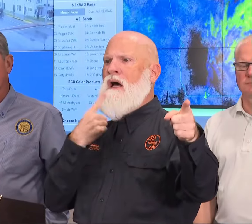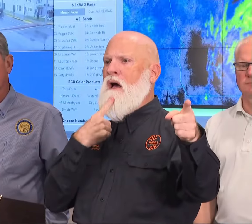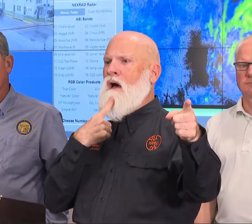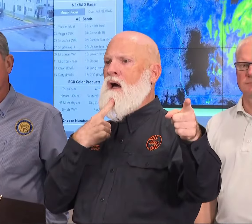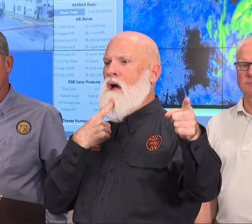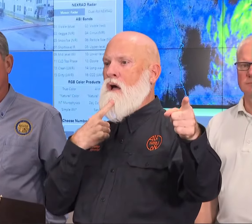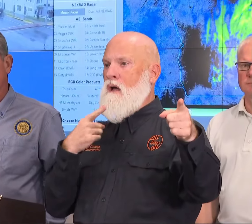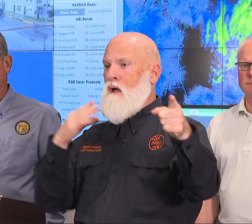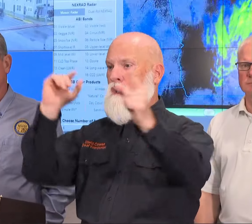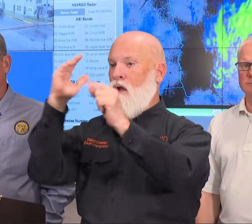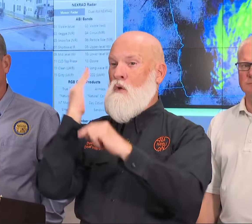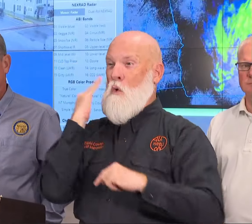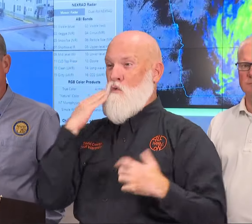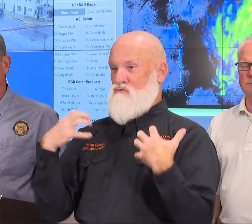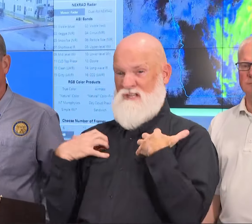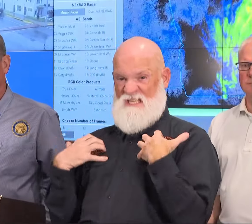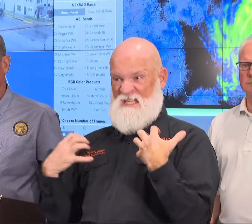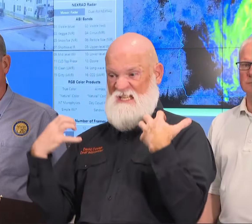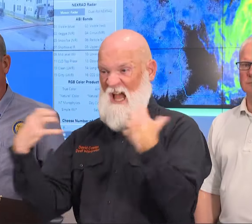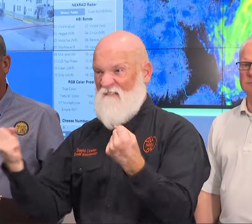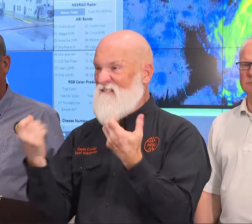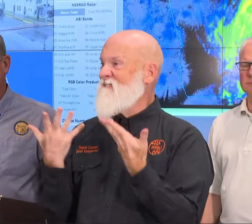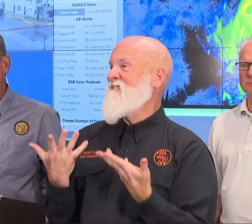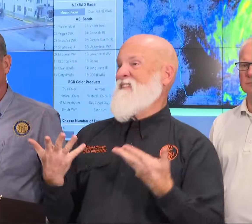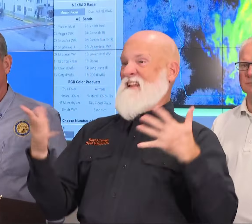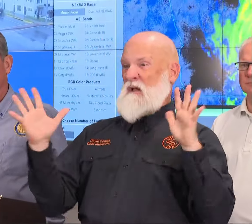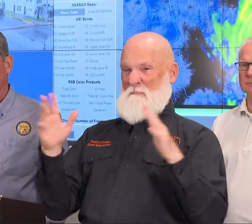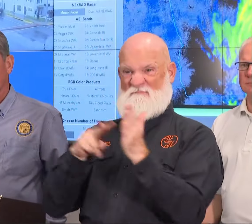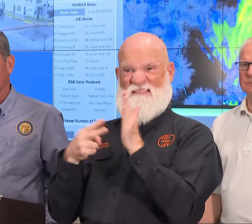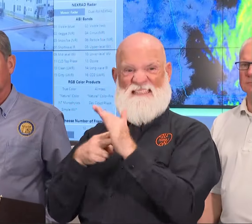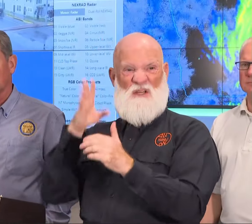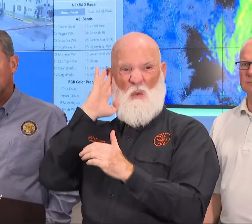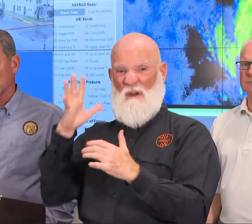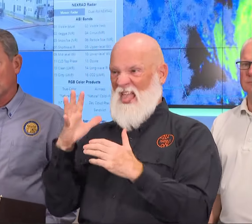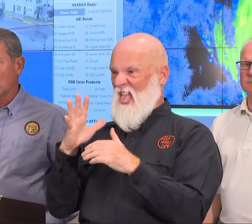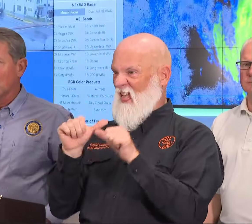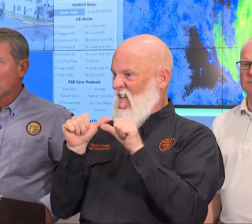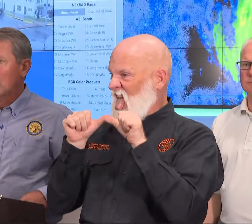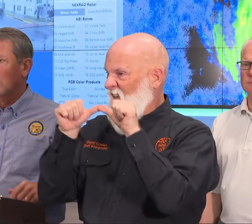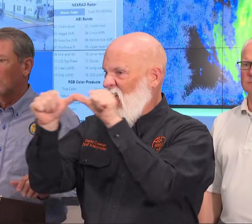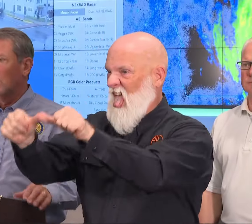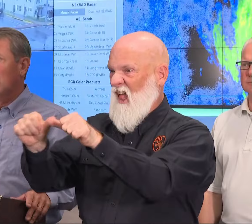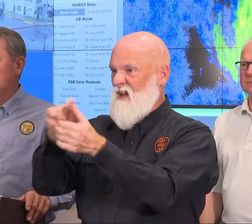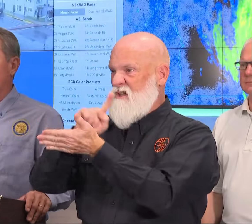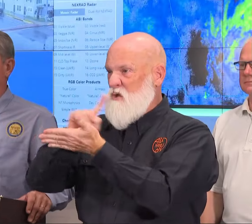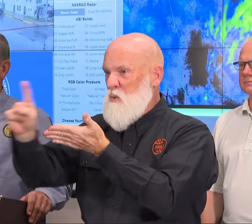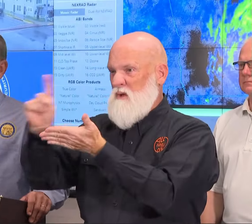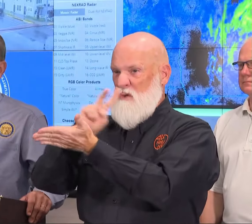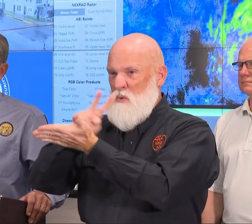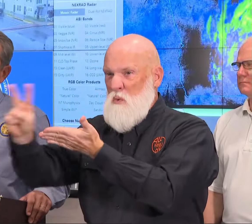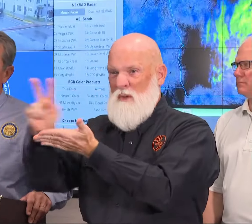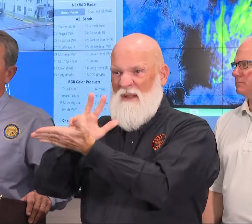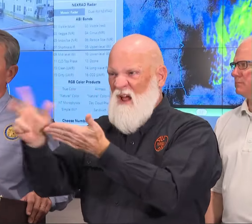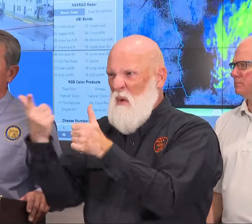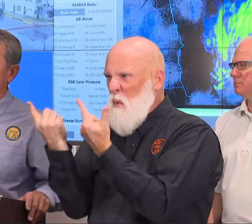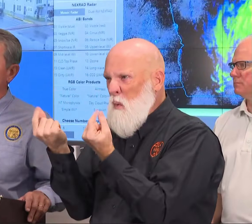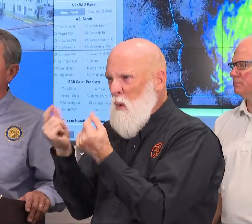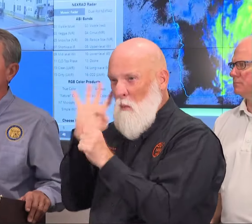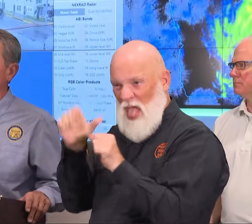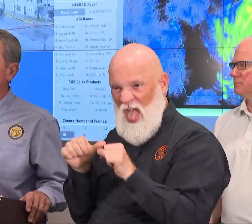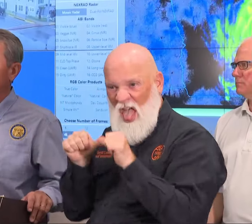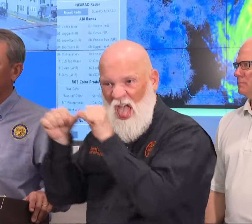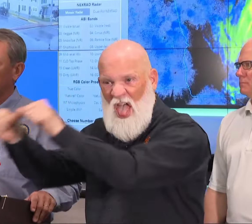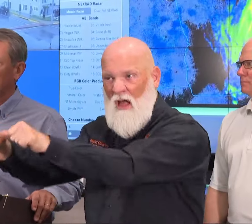with where we're at right now. Is it still looking like that? And, Governor, will the state of emergency continue through that time? Well, I may let Will